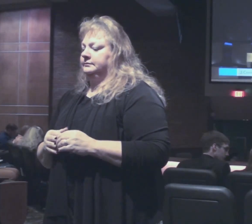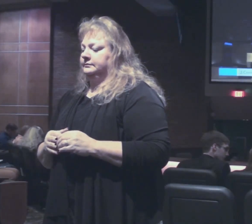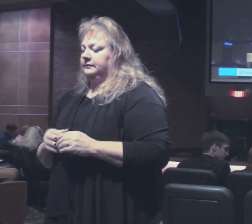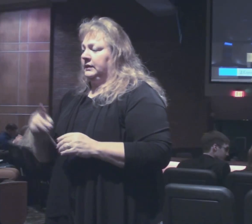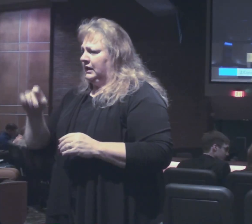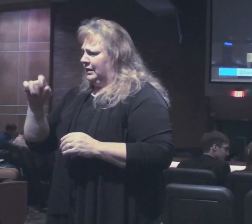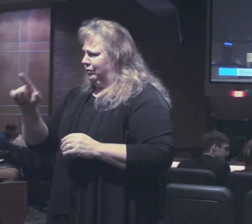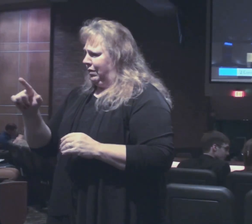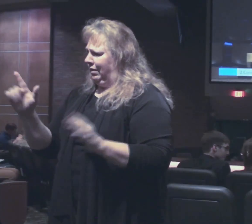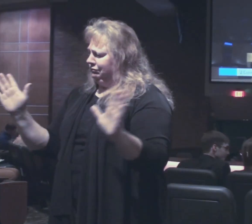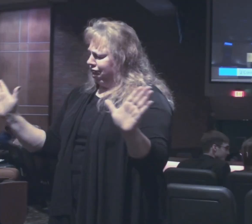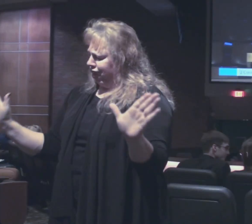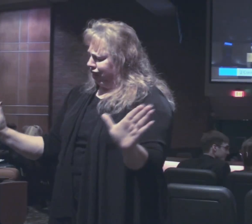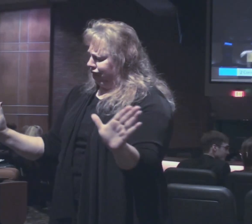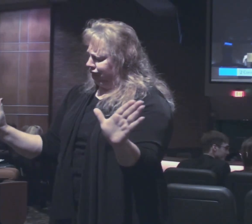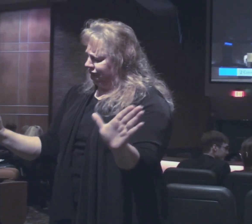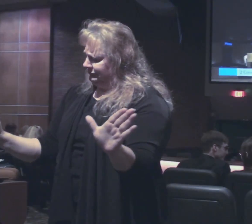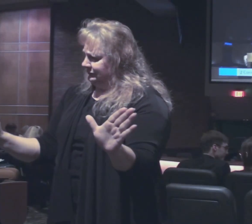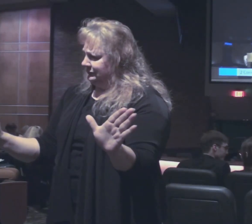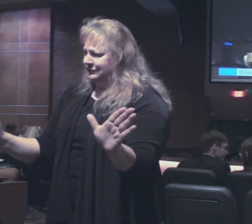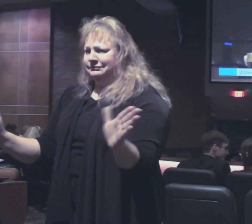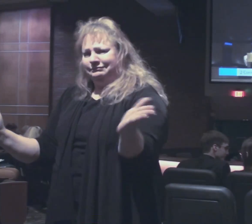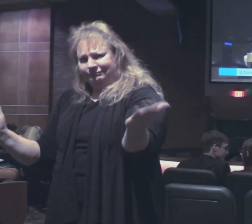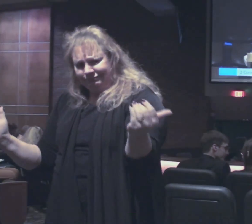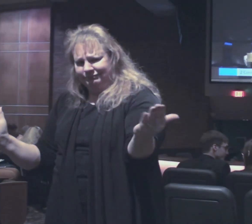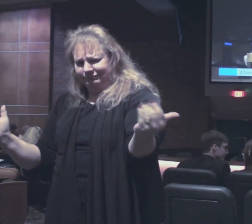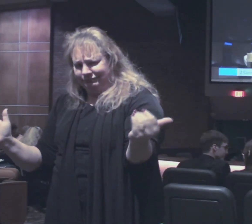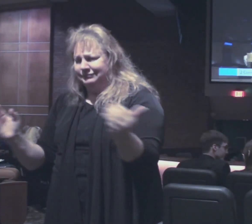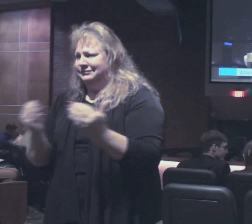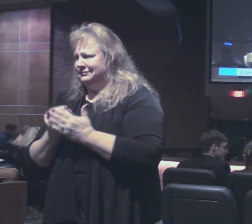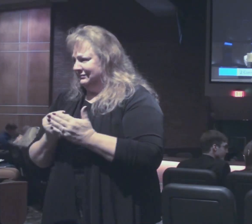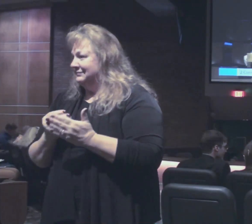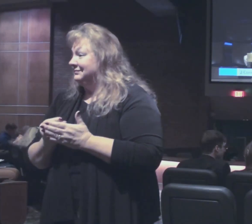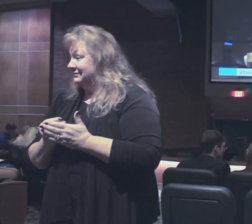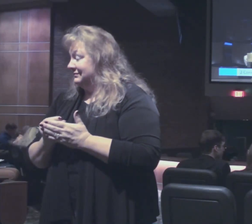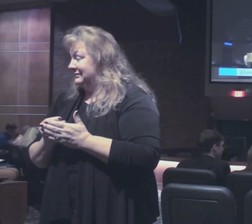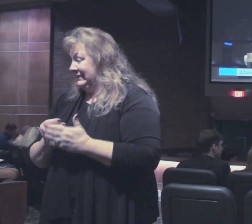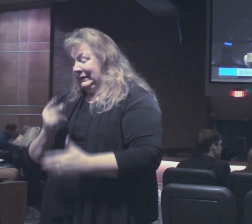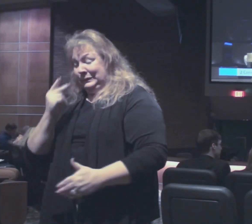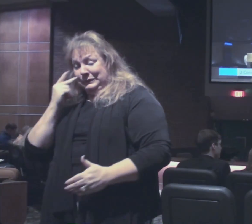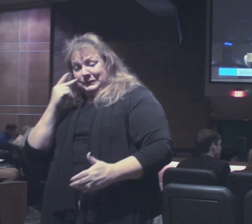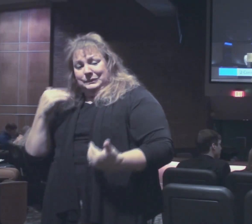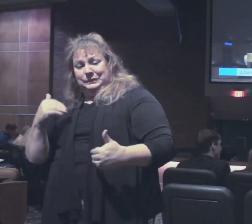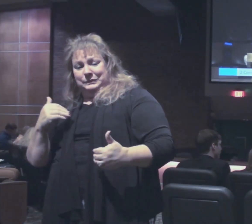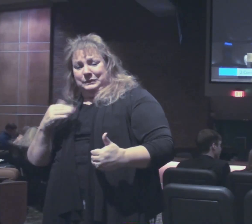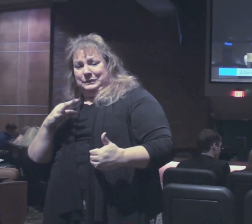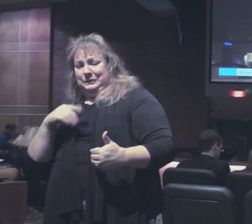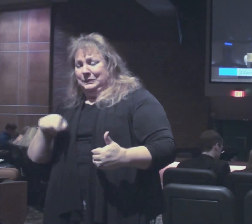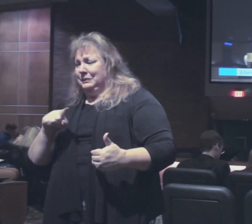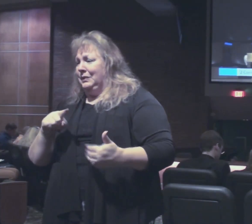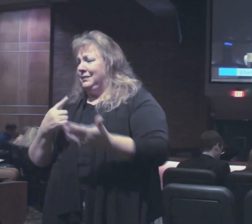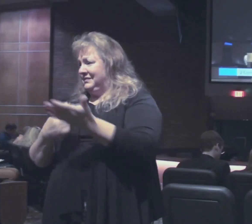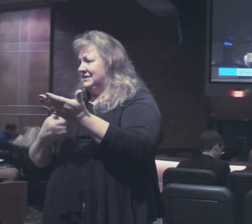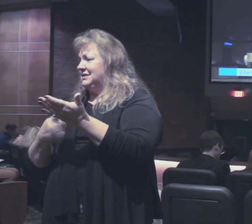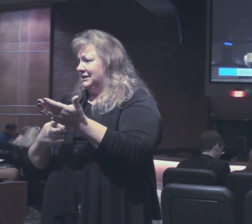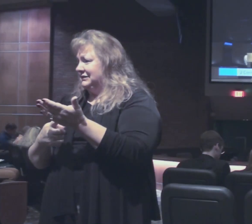Paul's going to encourage them in their giving. And you'll see some of these matters that we've talked about